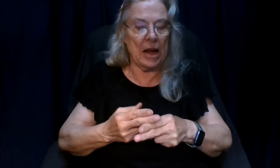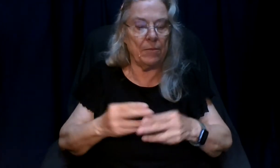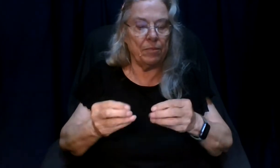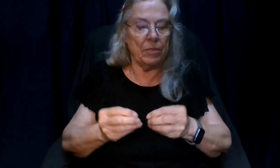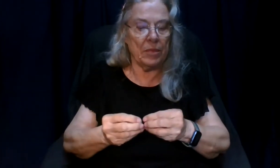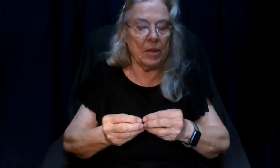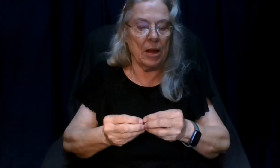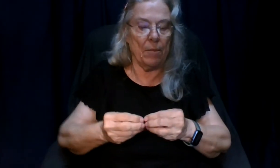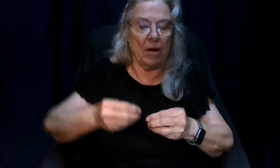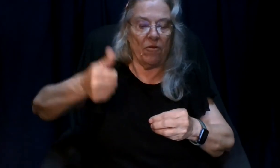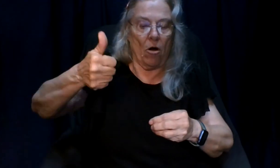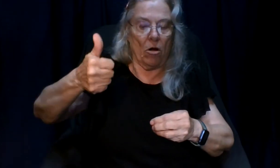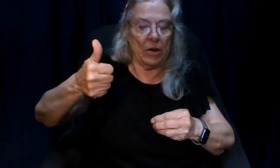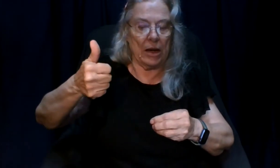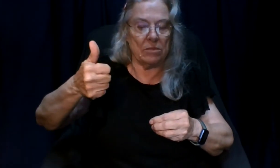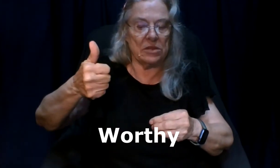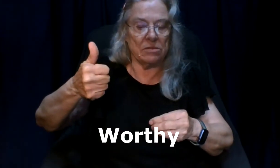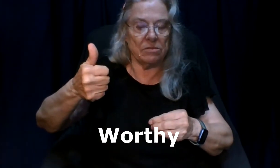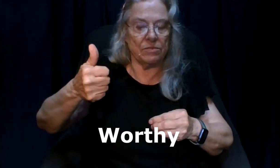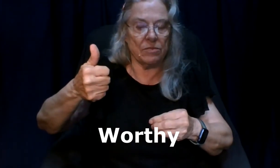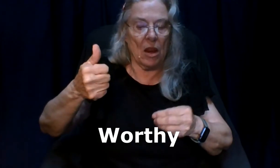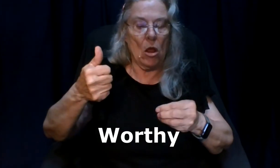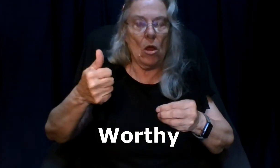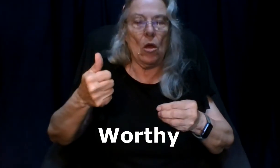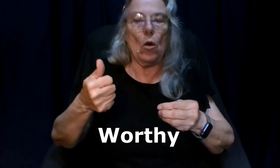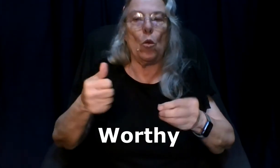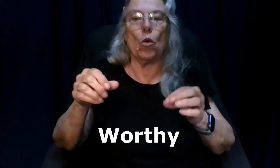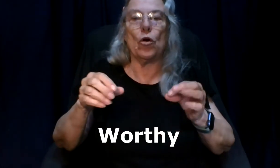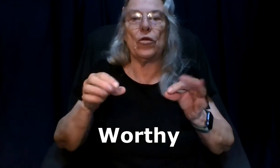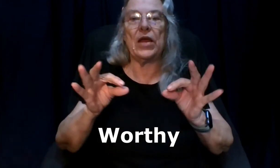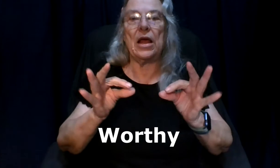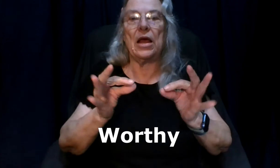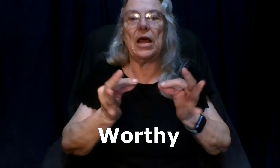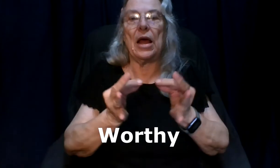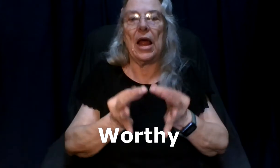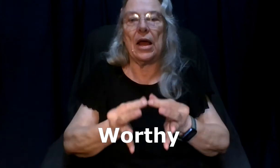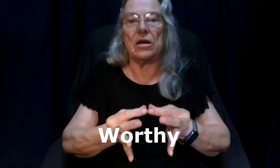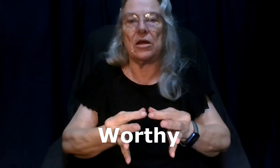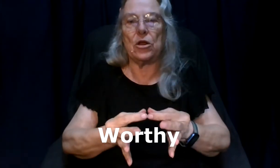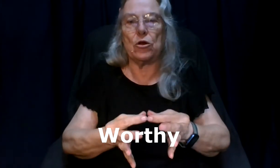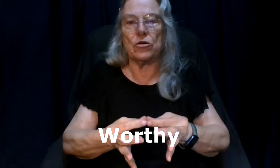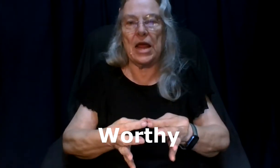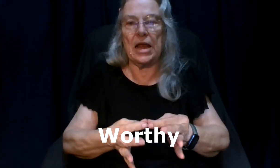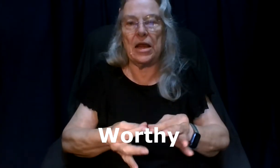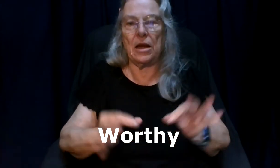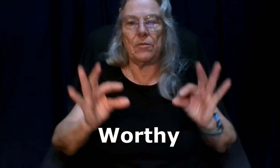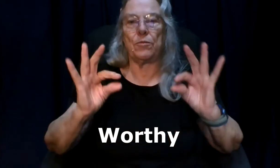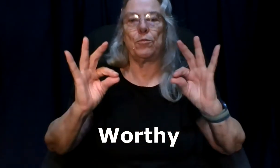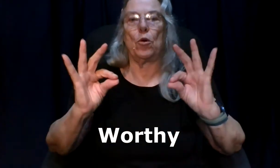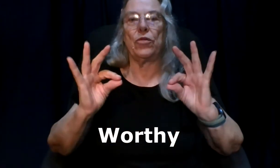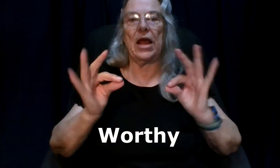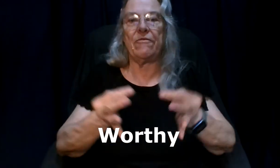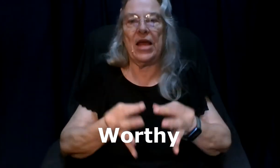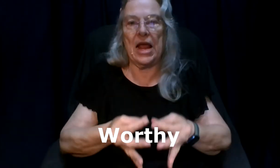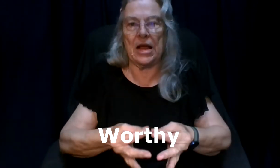above all names worthy and you're taking it both as hands